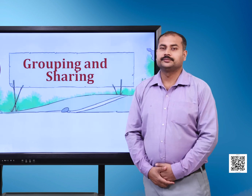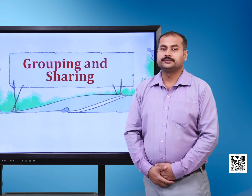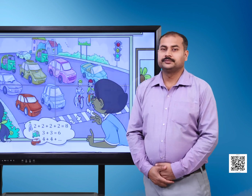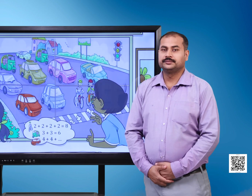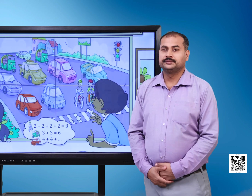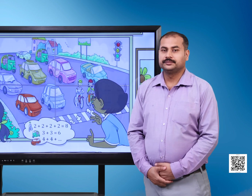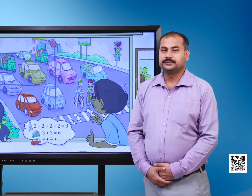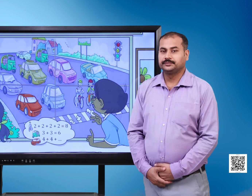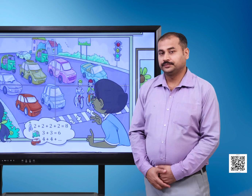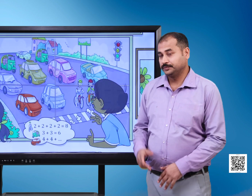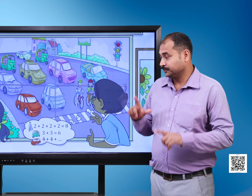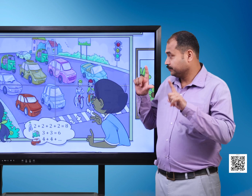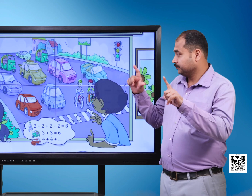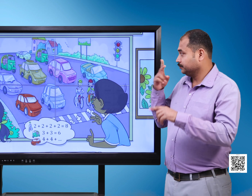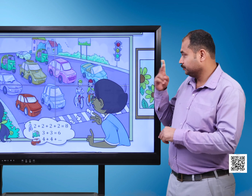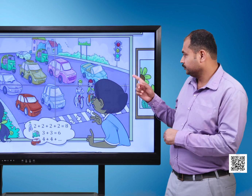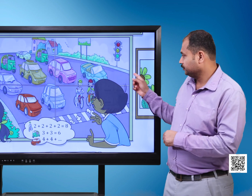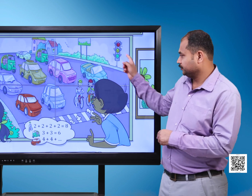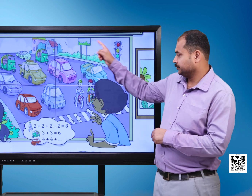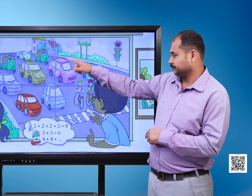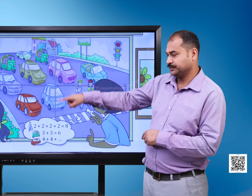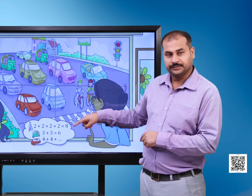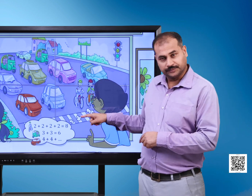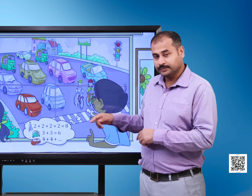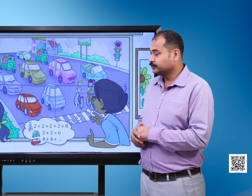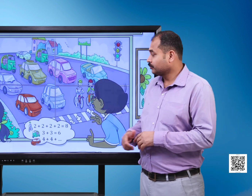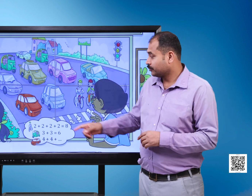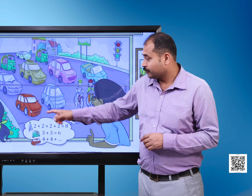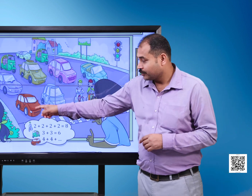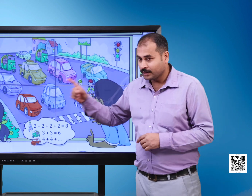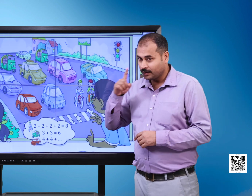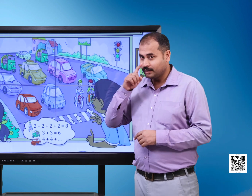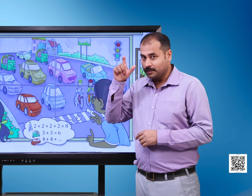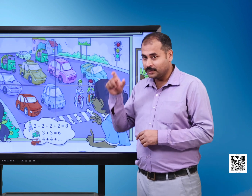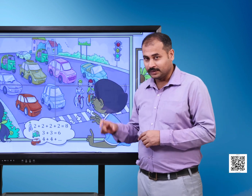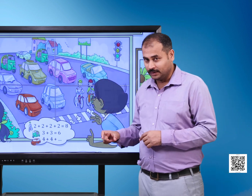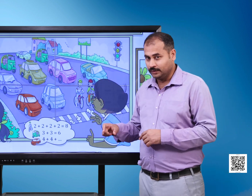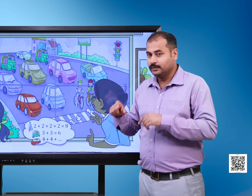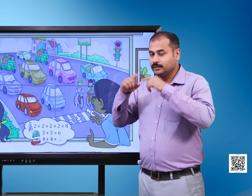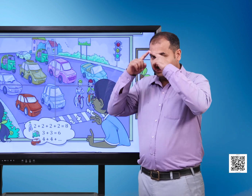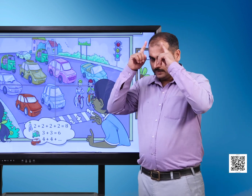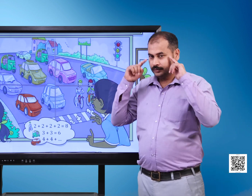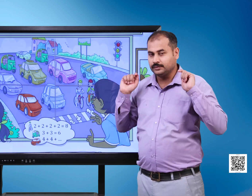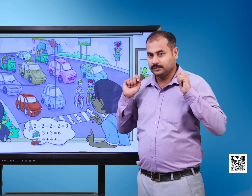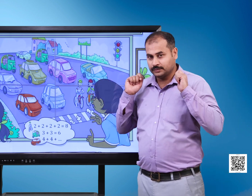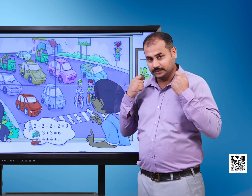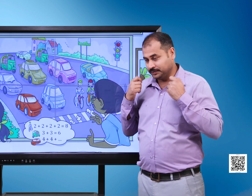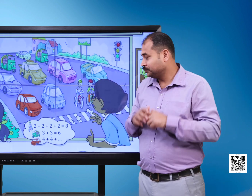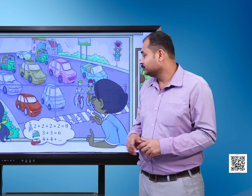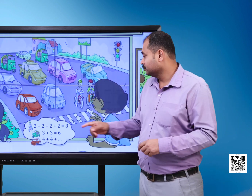We have an image for you. In the image we can see two kids looking out of their window. They are counting the number